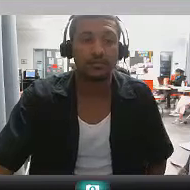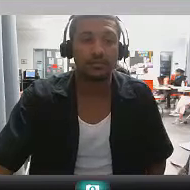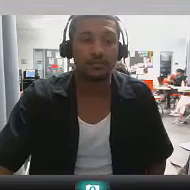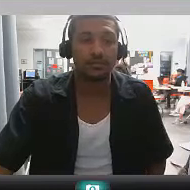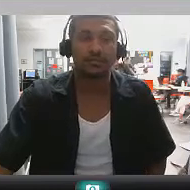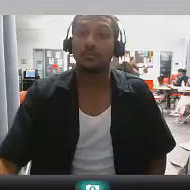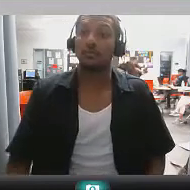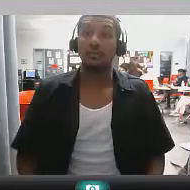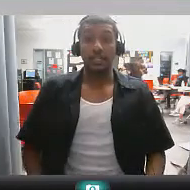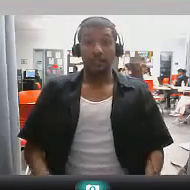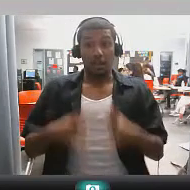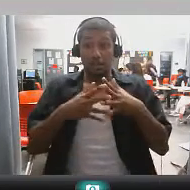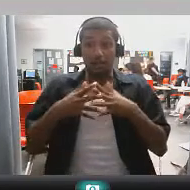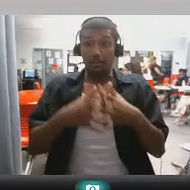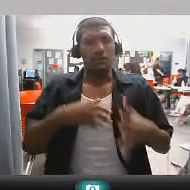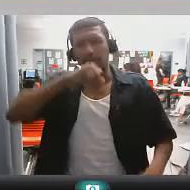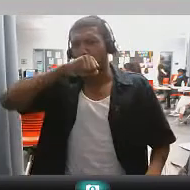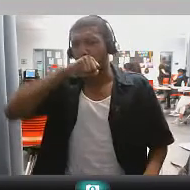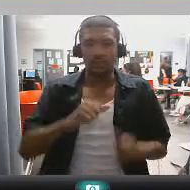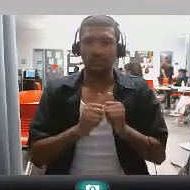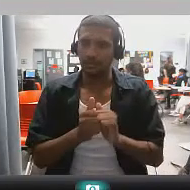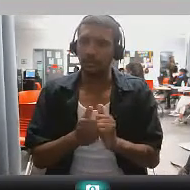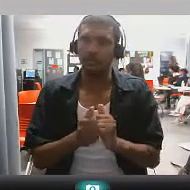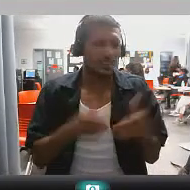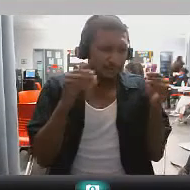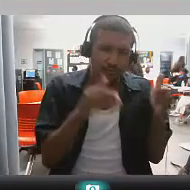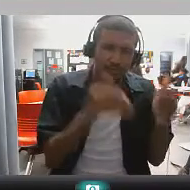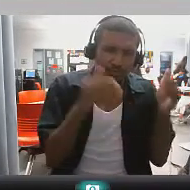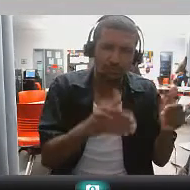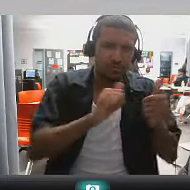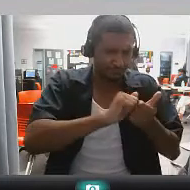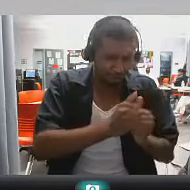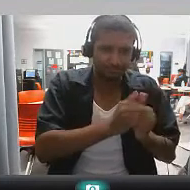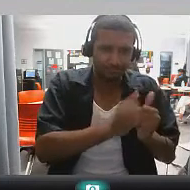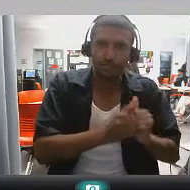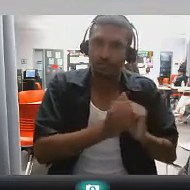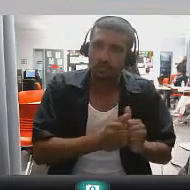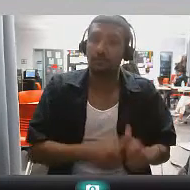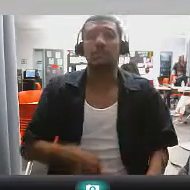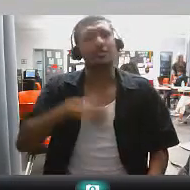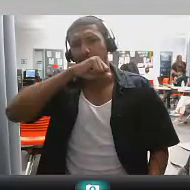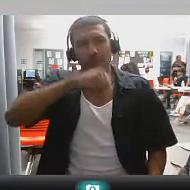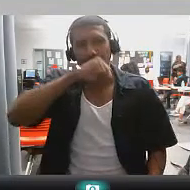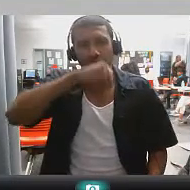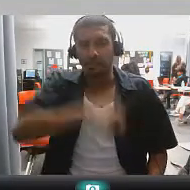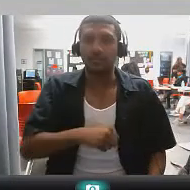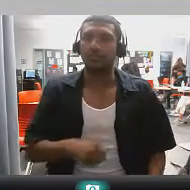You guys love your sports out here I've never seen more focus put on sports anywhere else in the world Americans love their sports back to front You